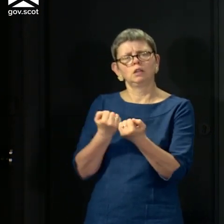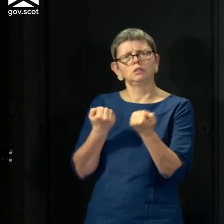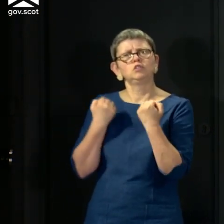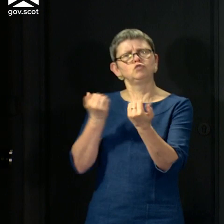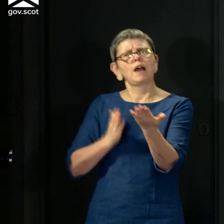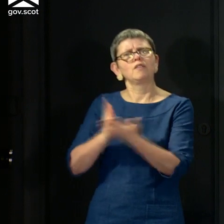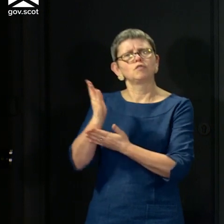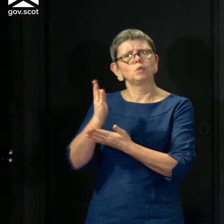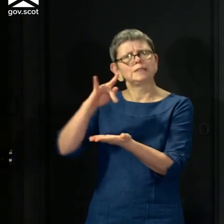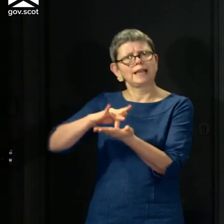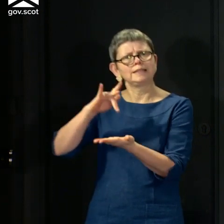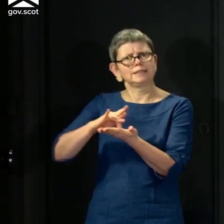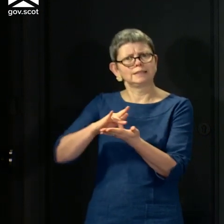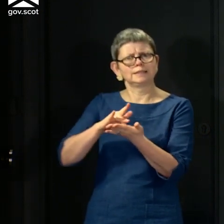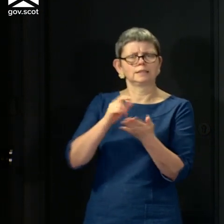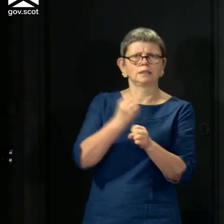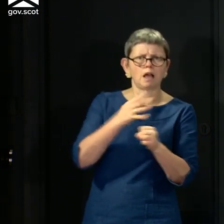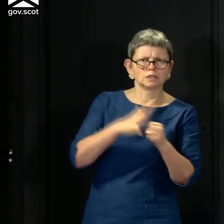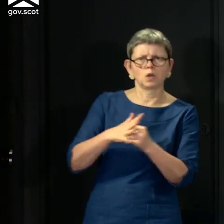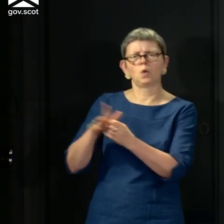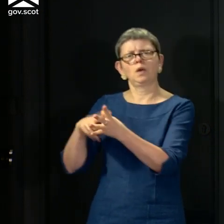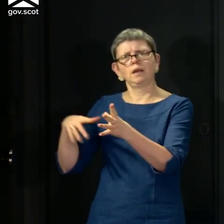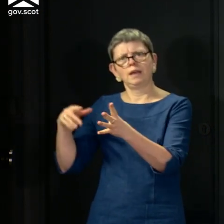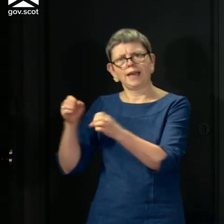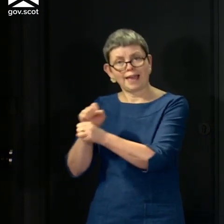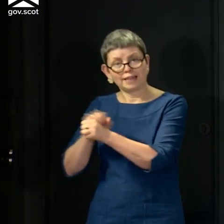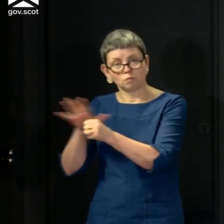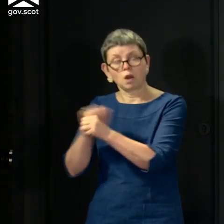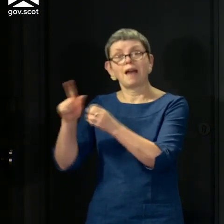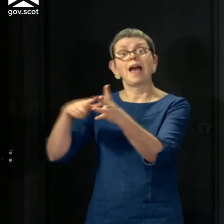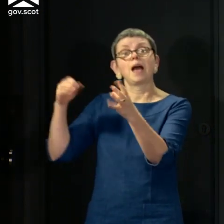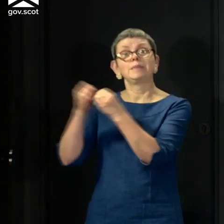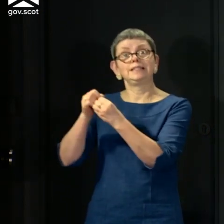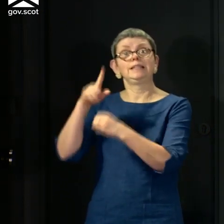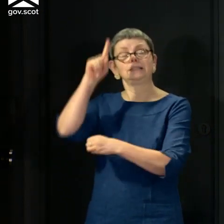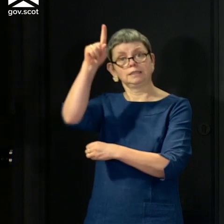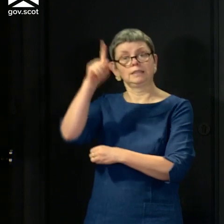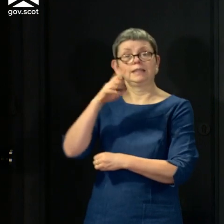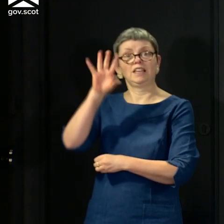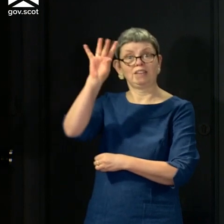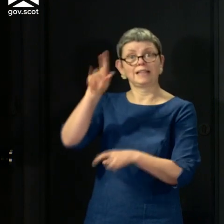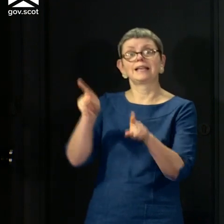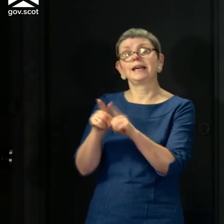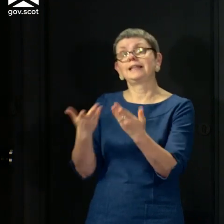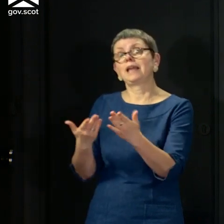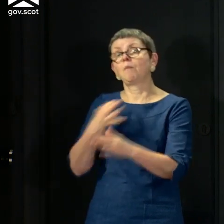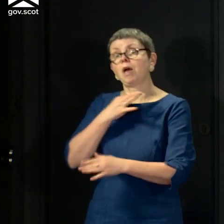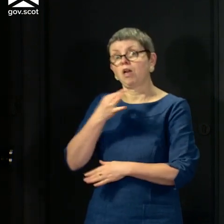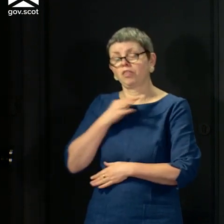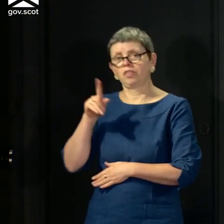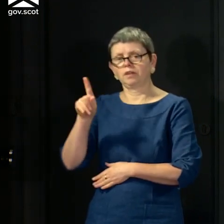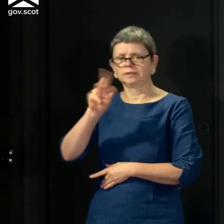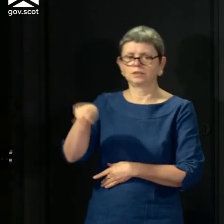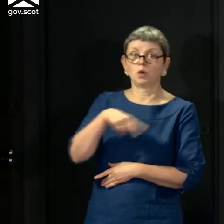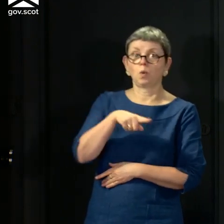Perth, and the new mobile testing sites that are being established, all as part of the UK government network. The Glasgow University